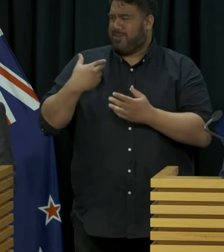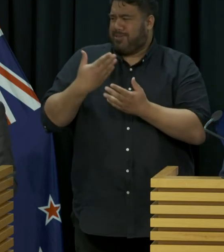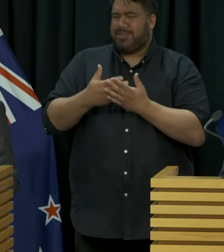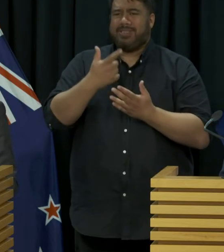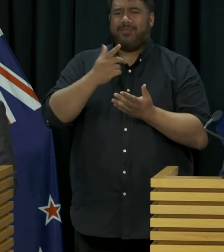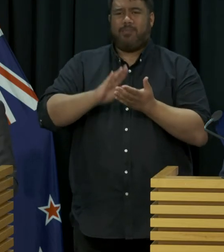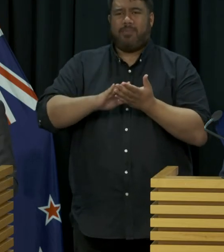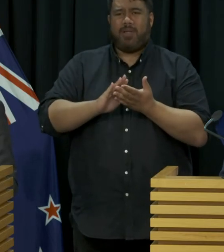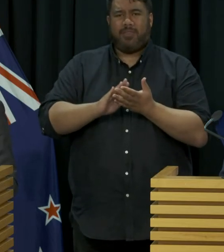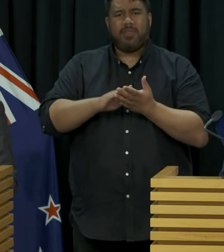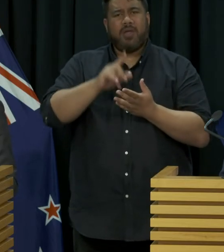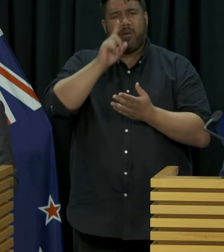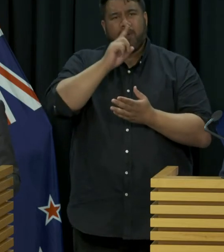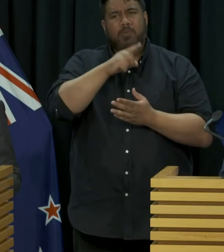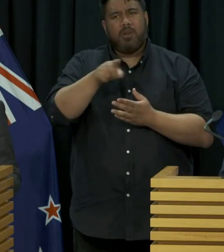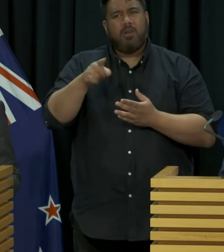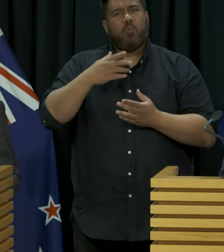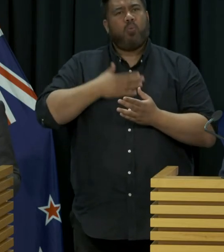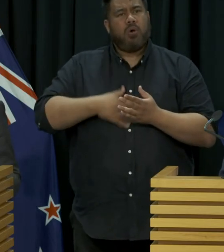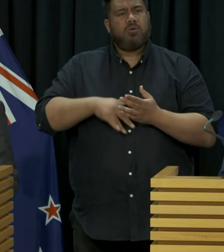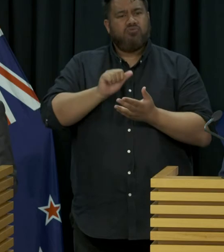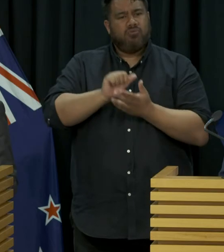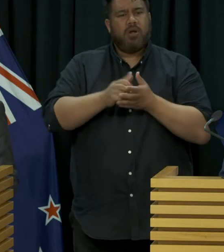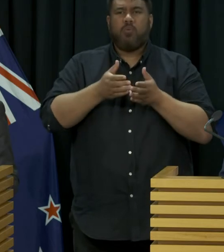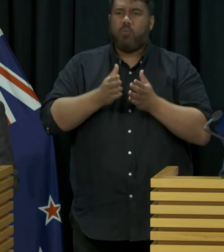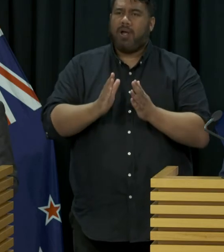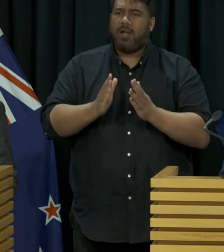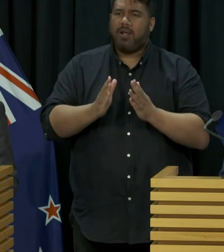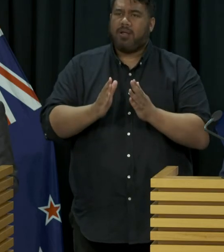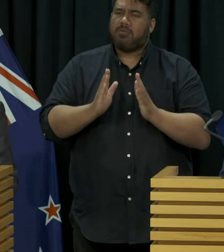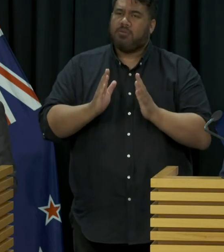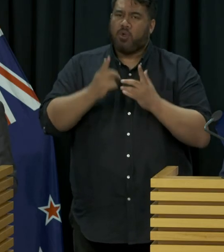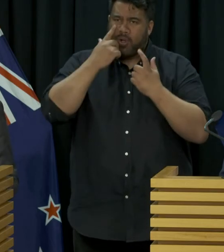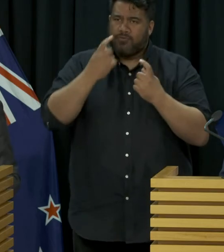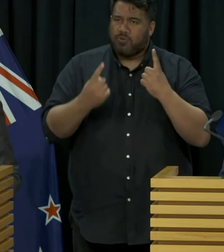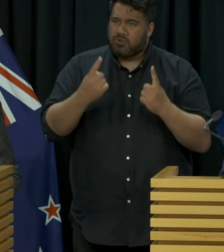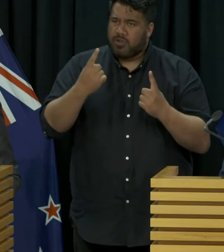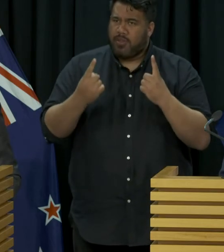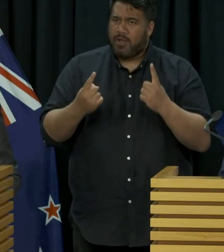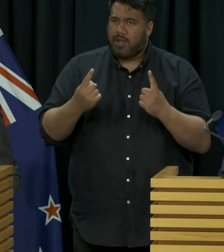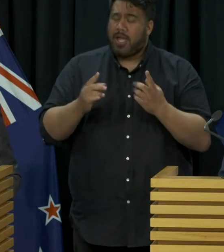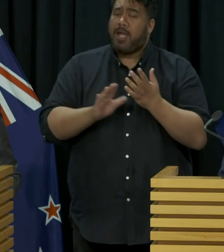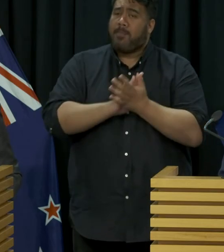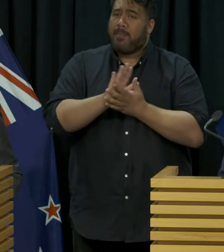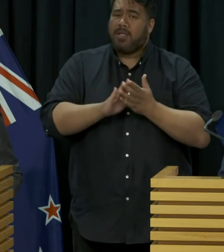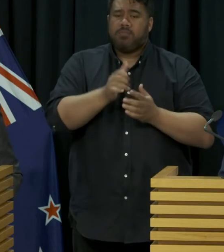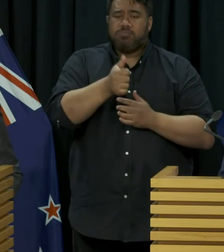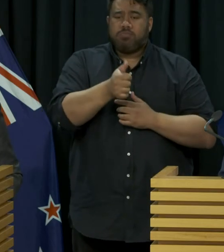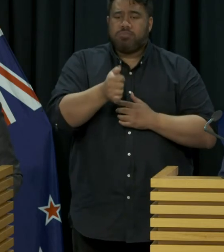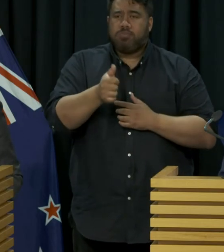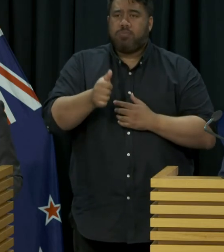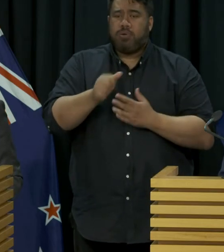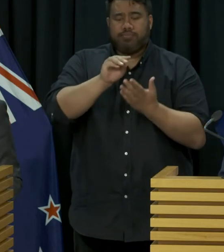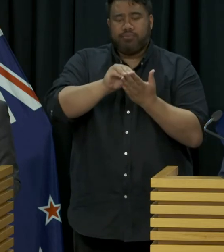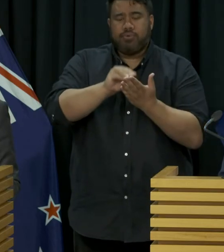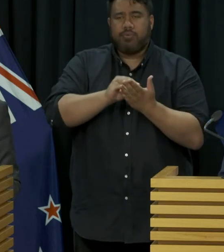actually we do want to do the right thing and at the moment my message is doing the right thing means keeping a record a good record of your movements